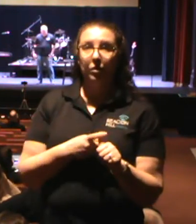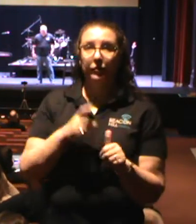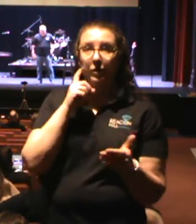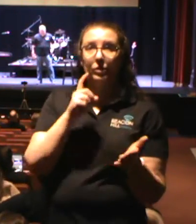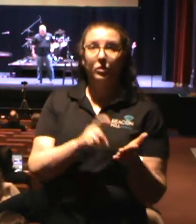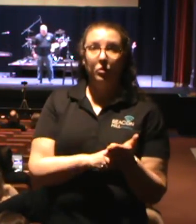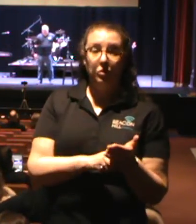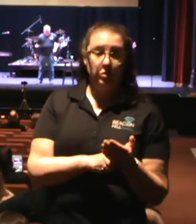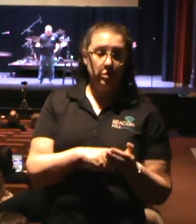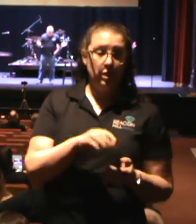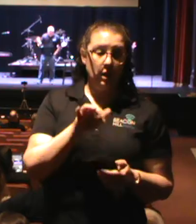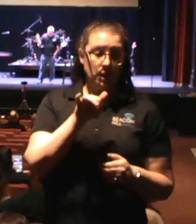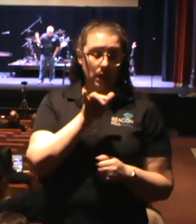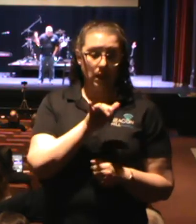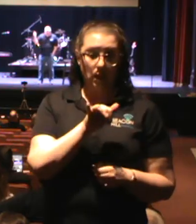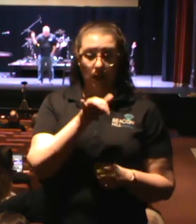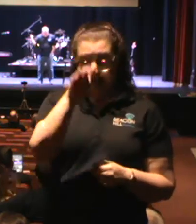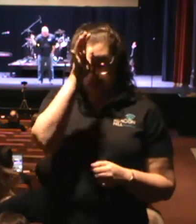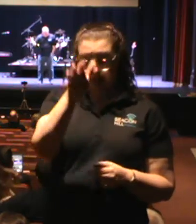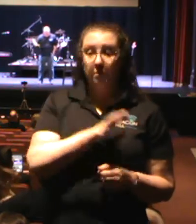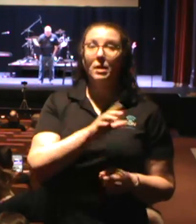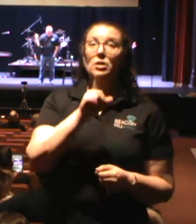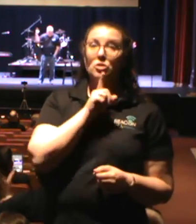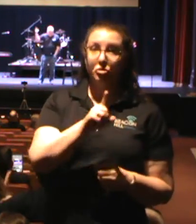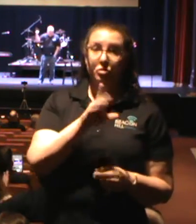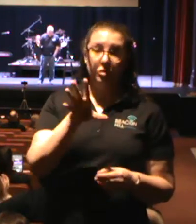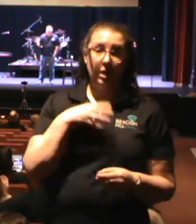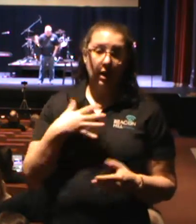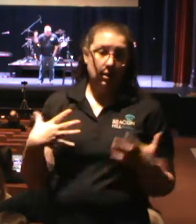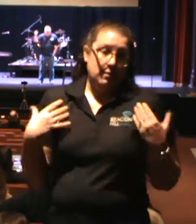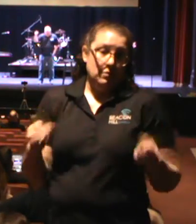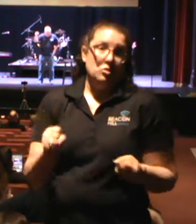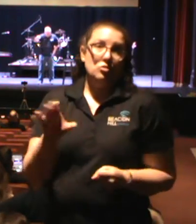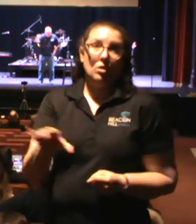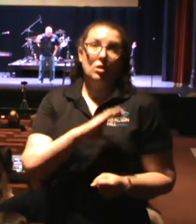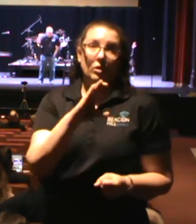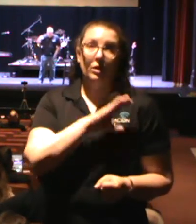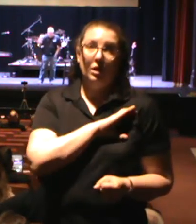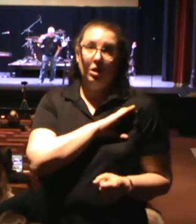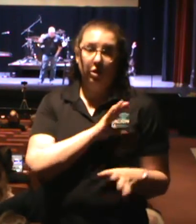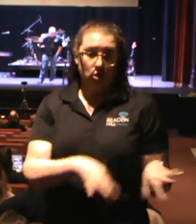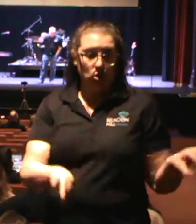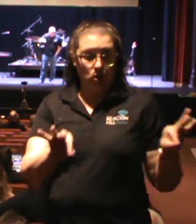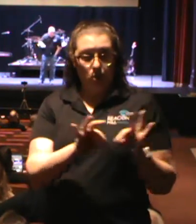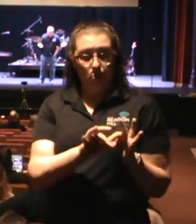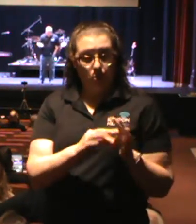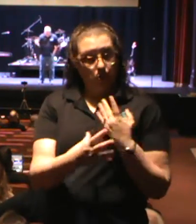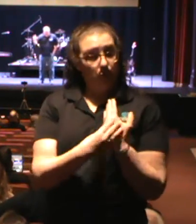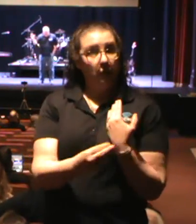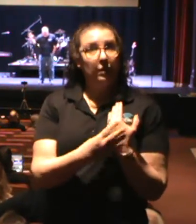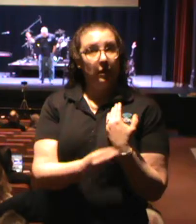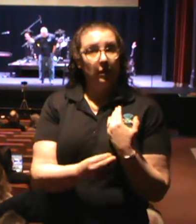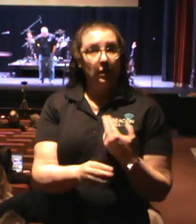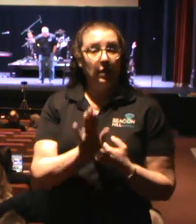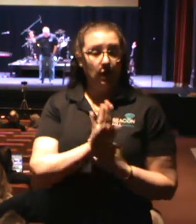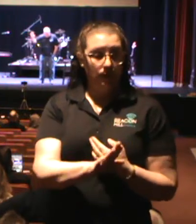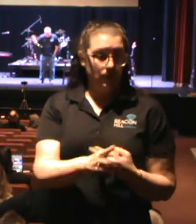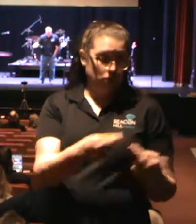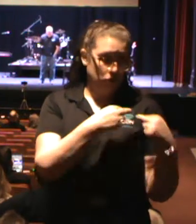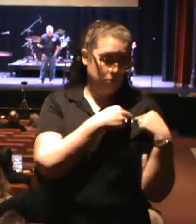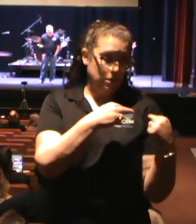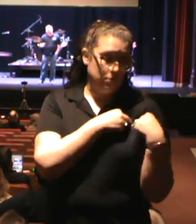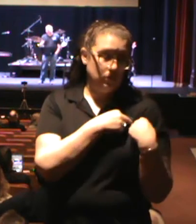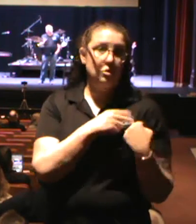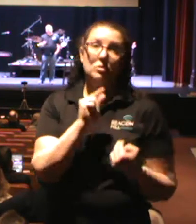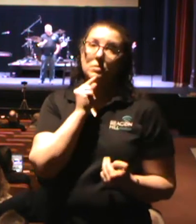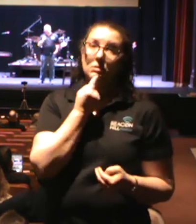worthy of respect. A man should be of Christian character, worth imitating. They should take their responsibilities seriously and not just fill it and leave